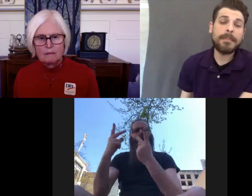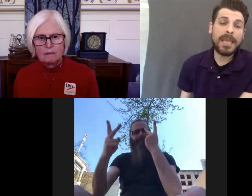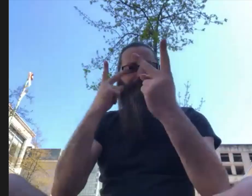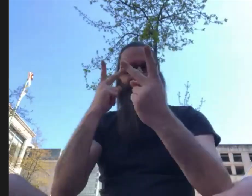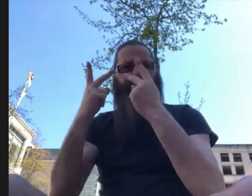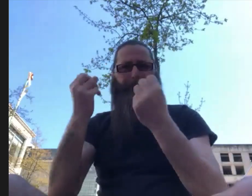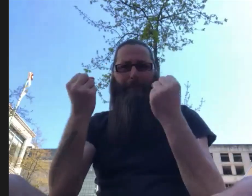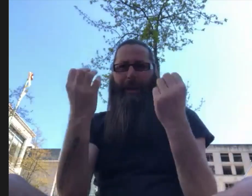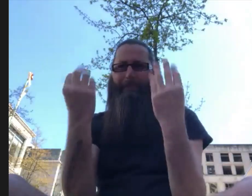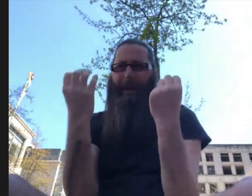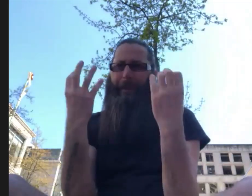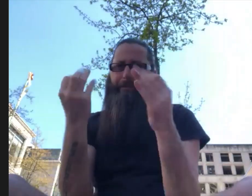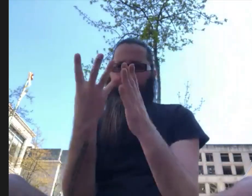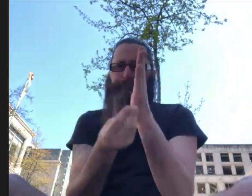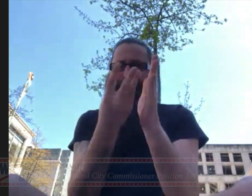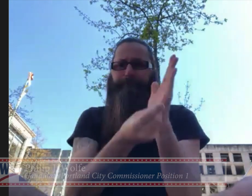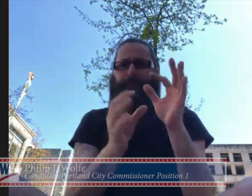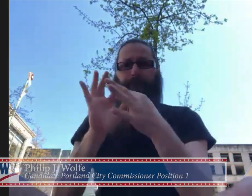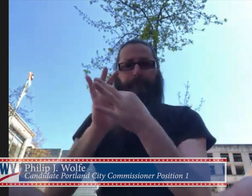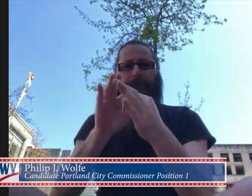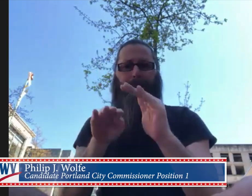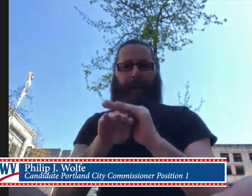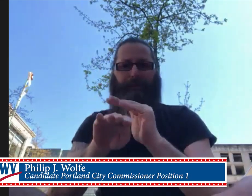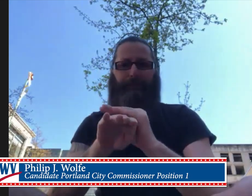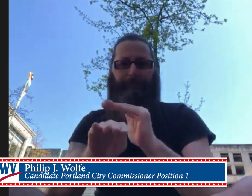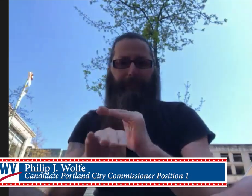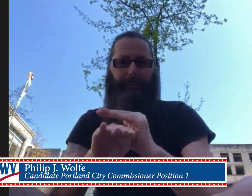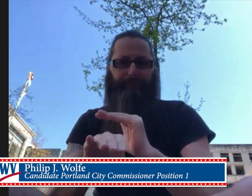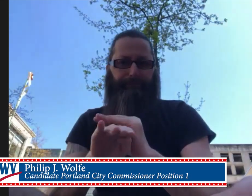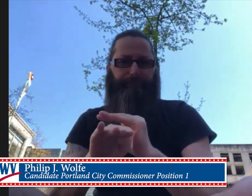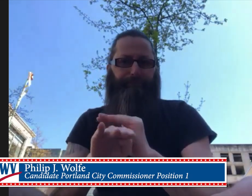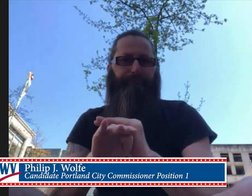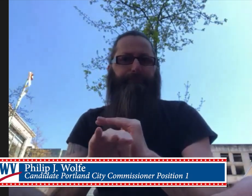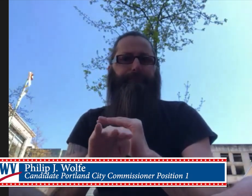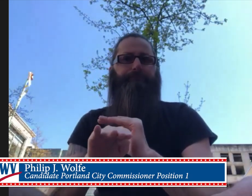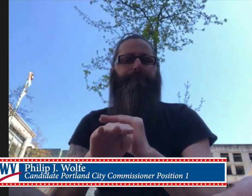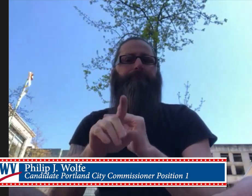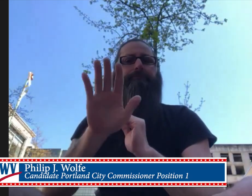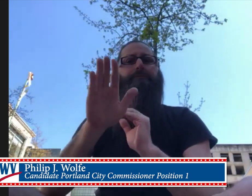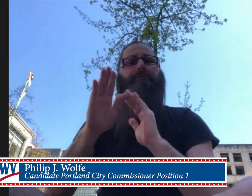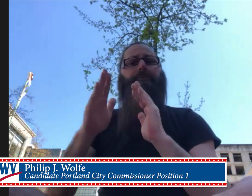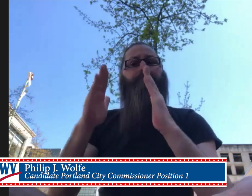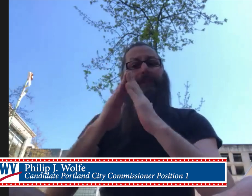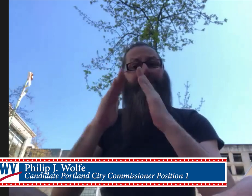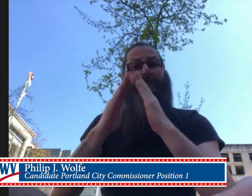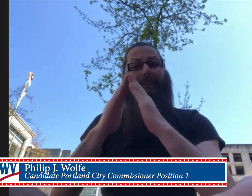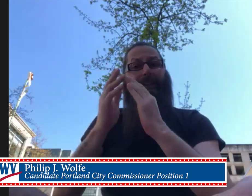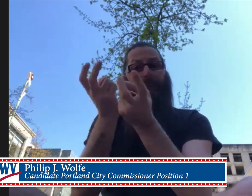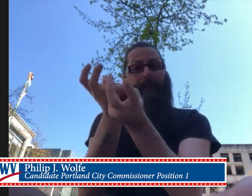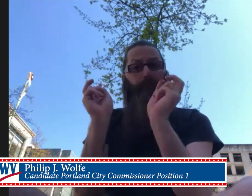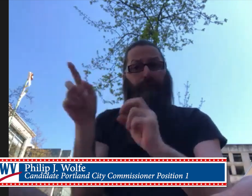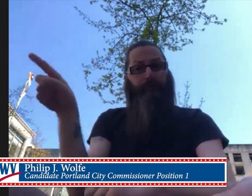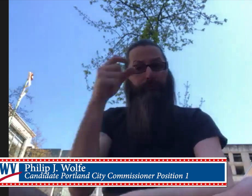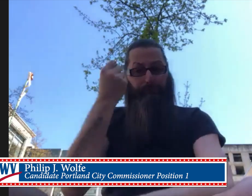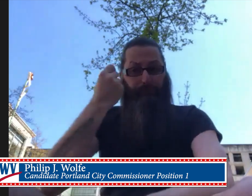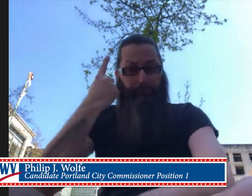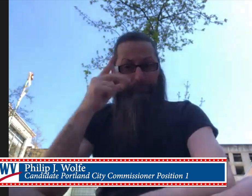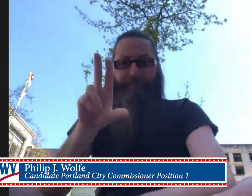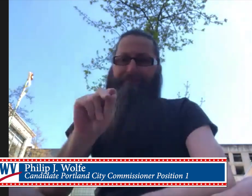As I make my way through downtown, I see many, many, many gaps in access, this access that I was talking about.